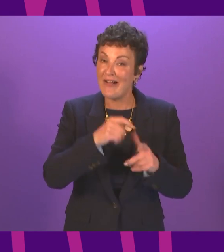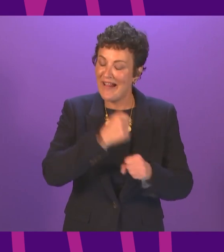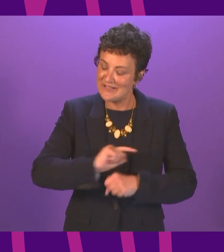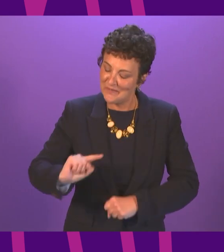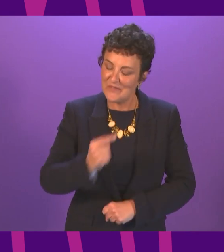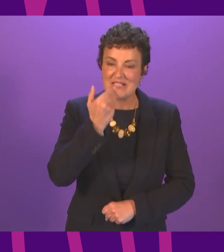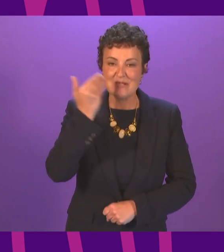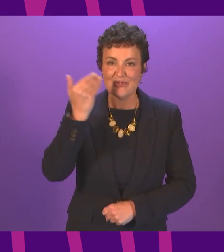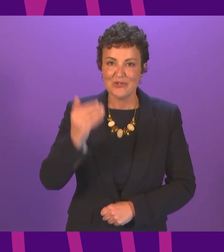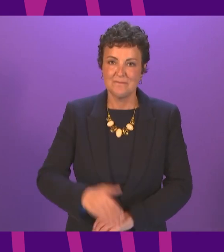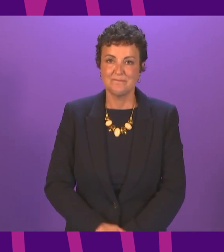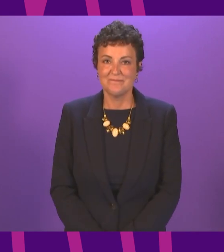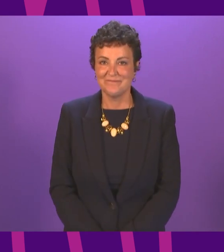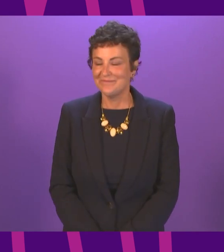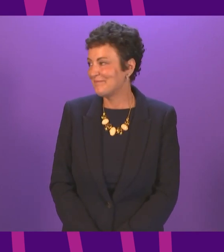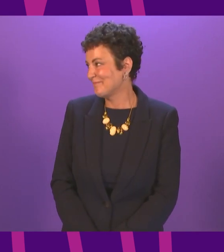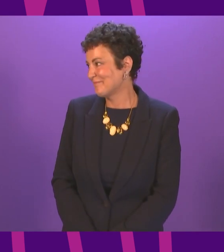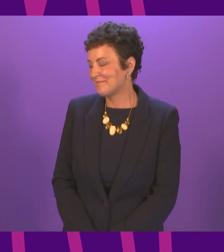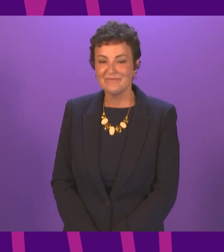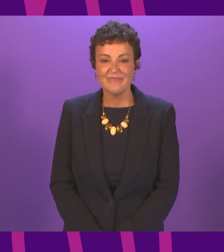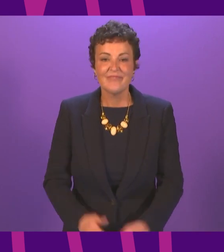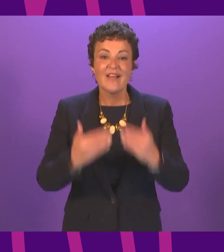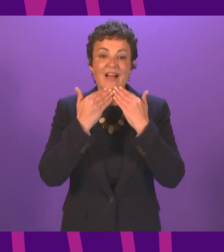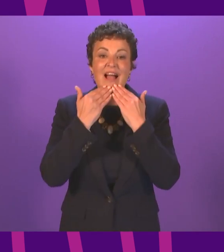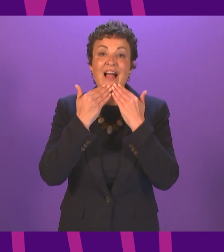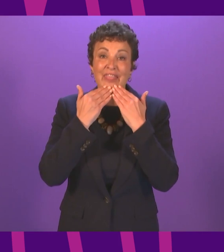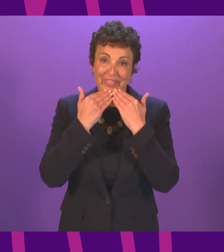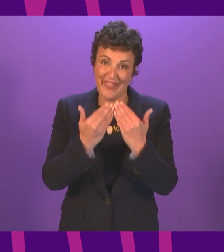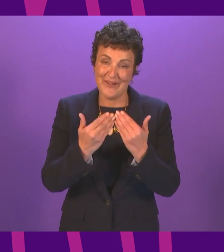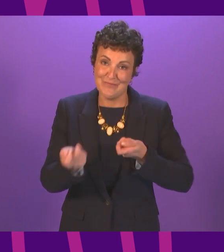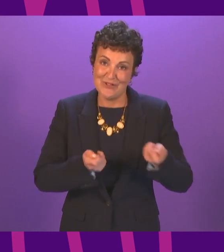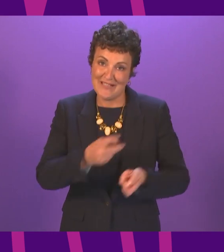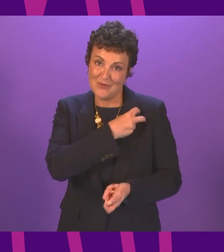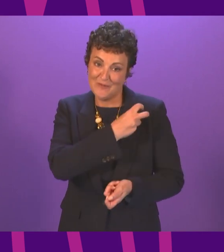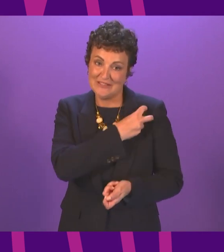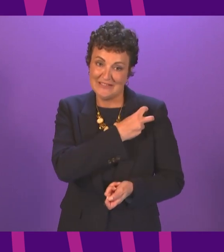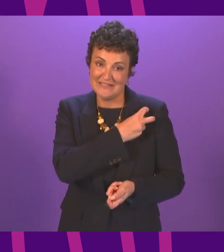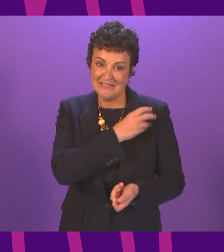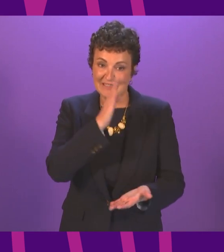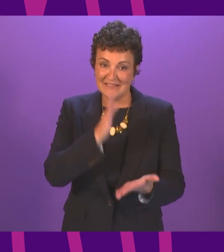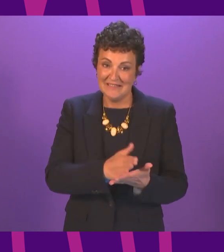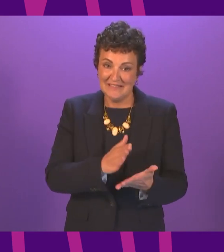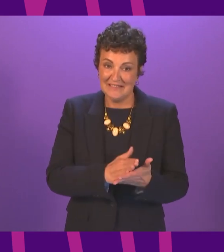chamber thank you presiding officer and if you will for a moment indulge me in what is a lifetime of thank yous